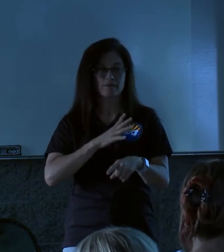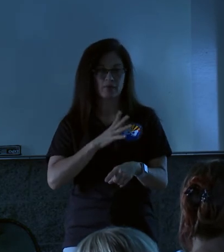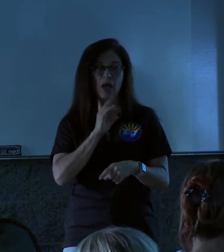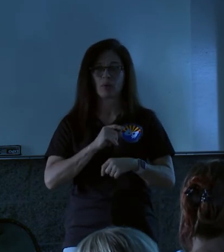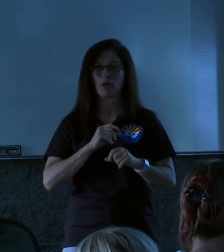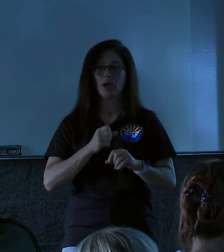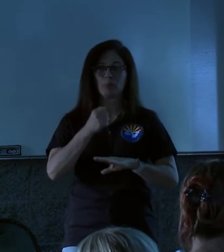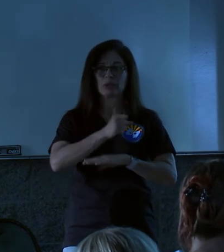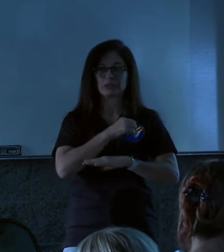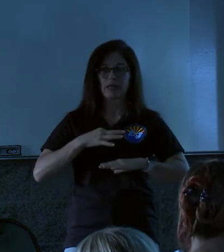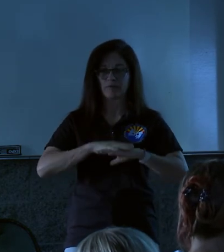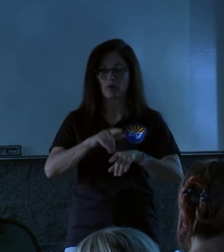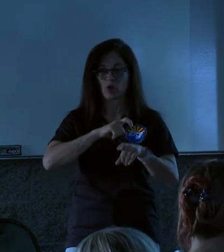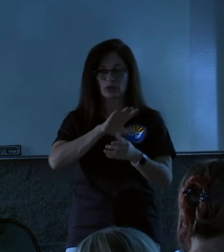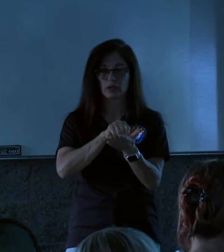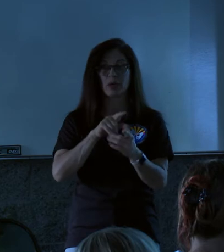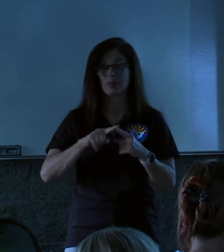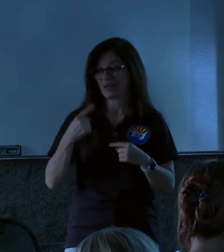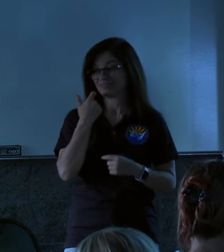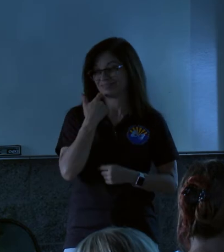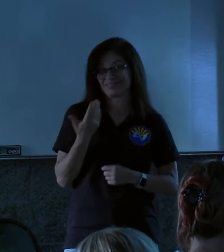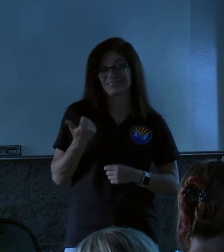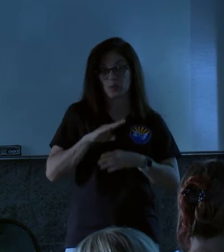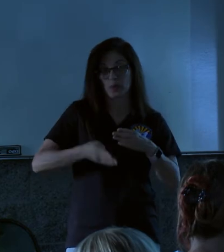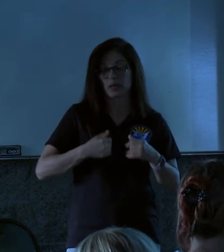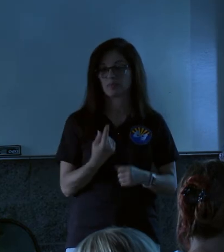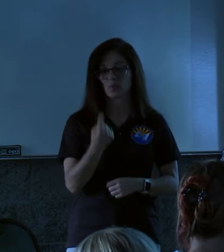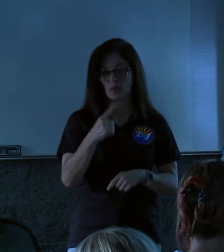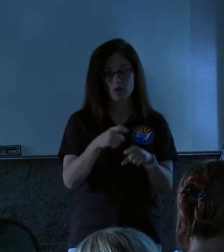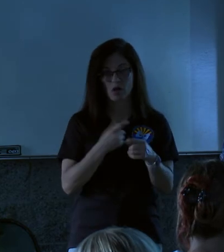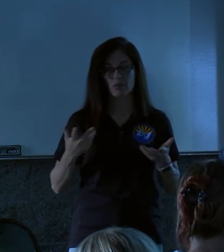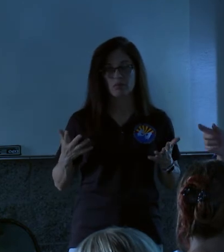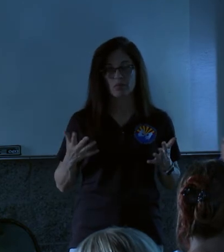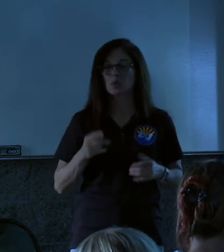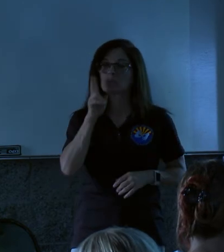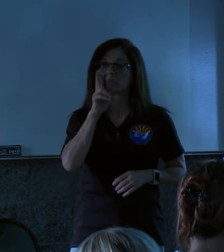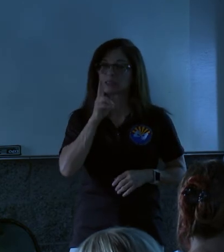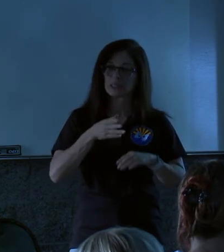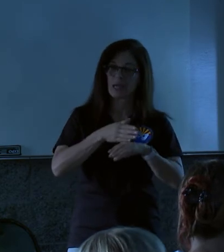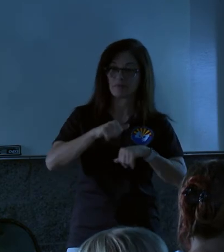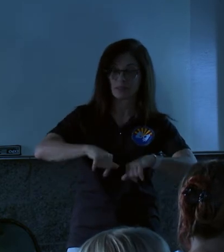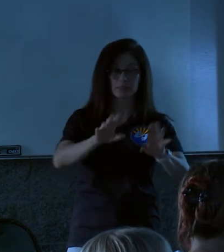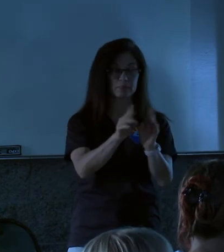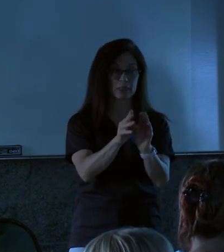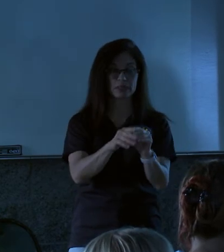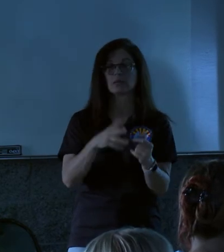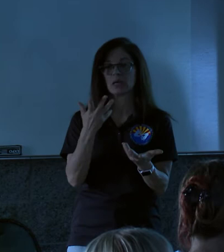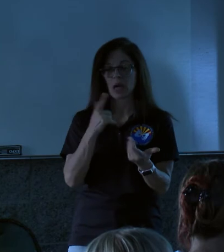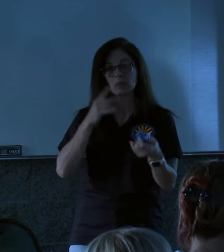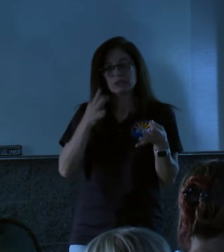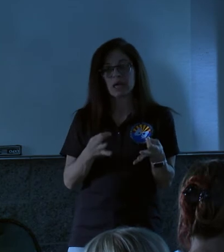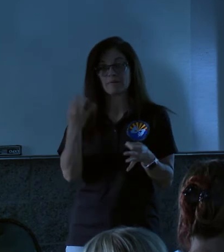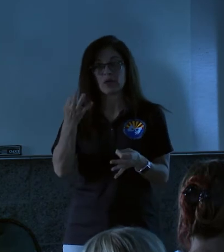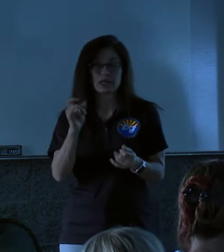over the weekend. This past weekend, we had one call all weekend. So we'll see how it goes this week after these meetings. And I'll make the call on Friday